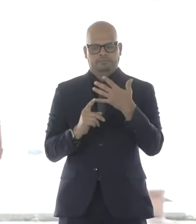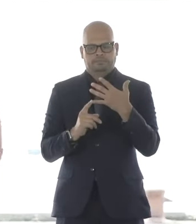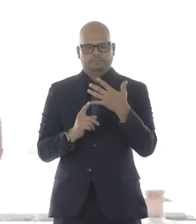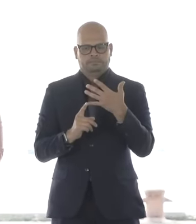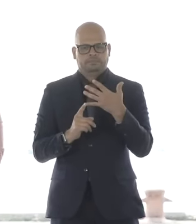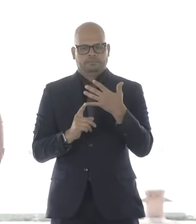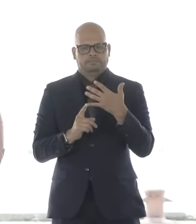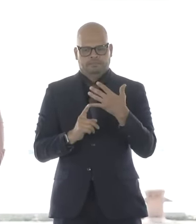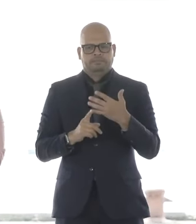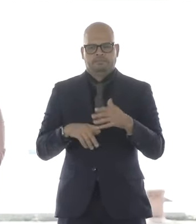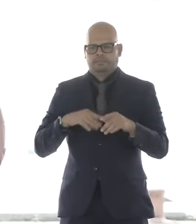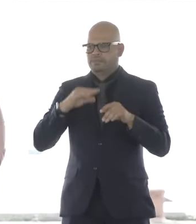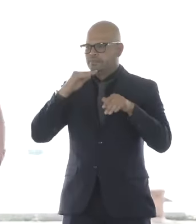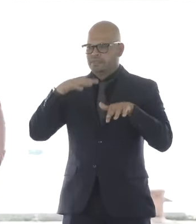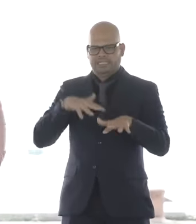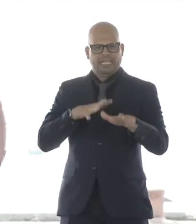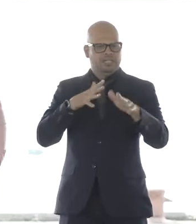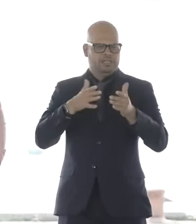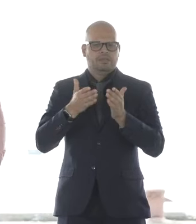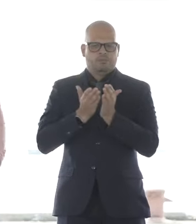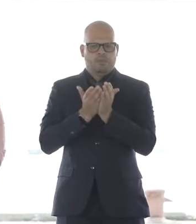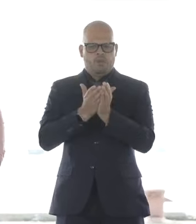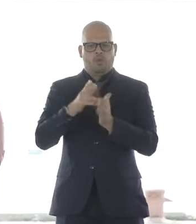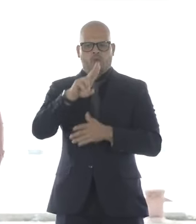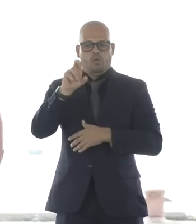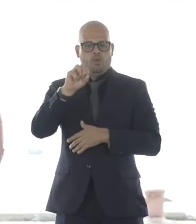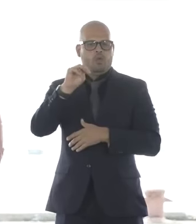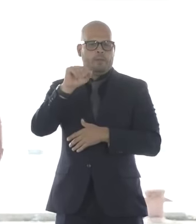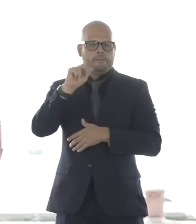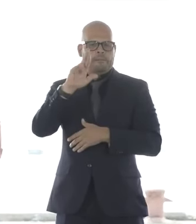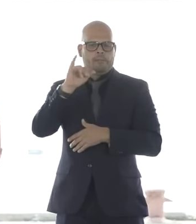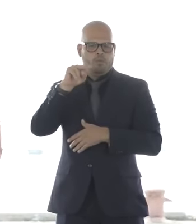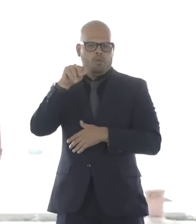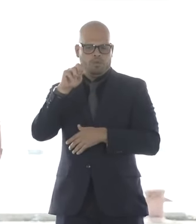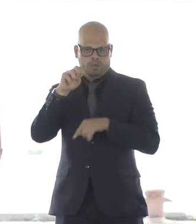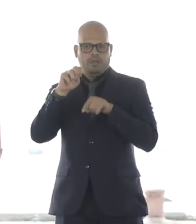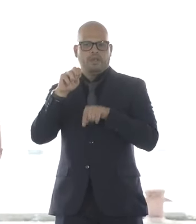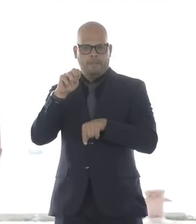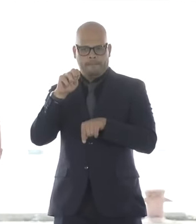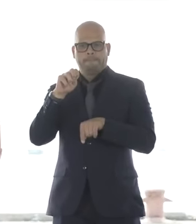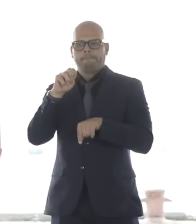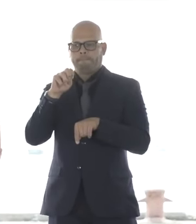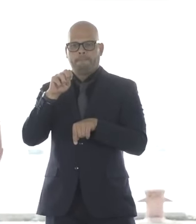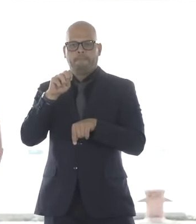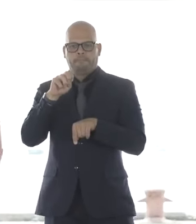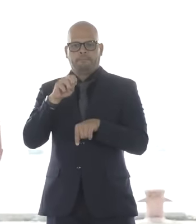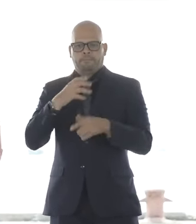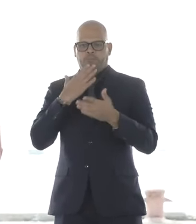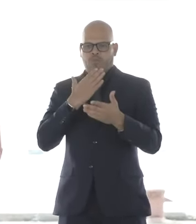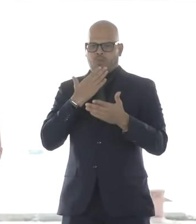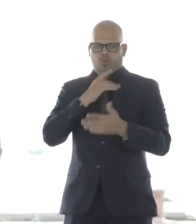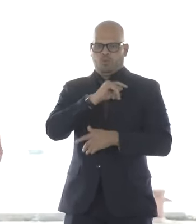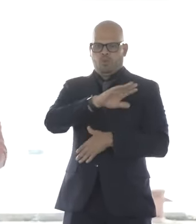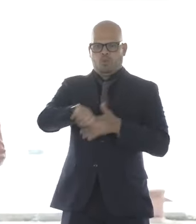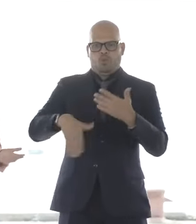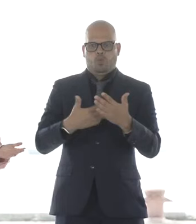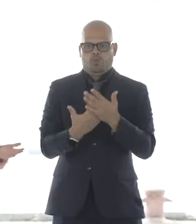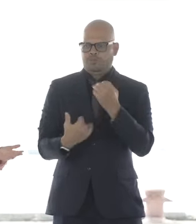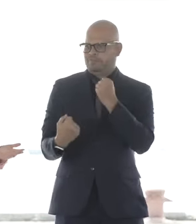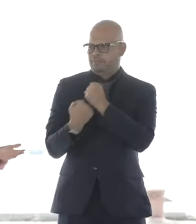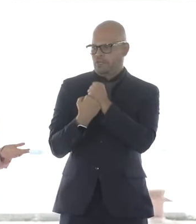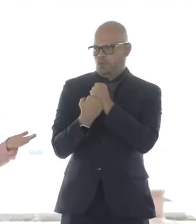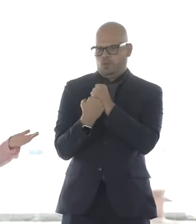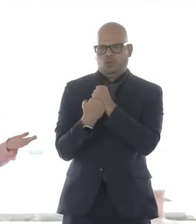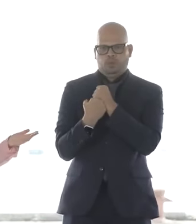that represents an important step forward for this industry, the Salem Offshore Wind Terminal. This was the